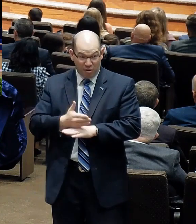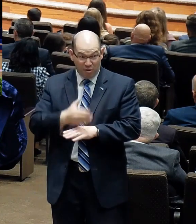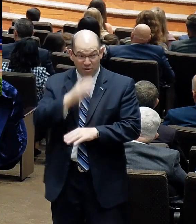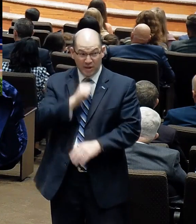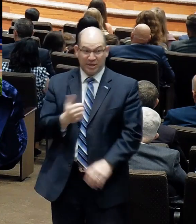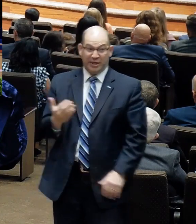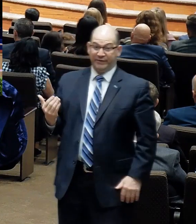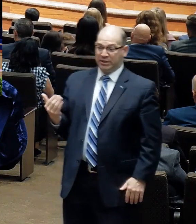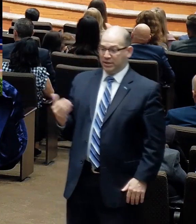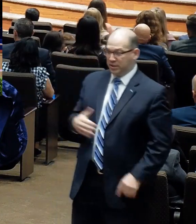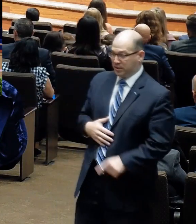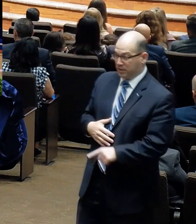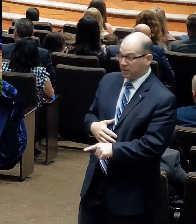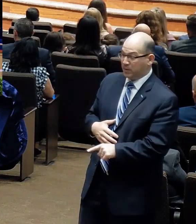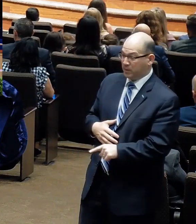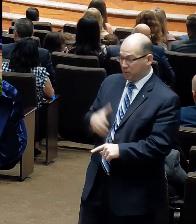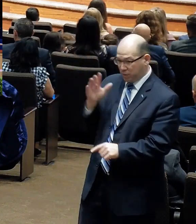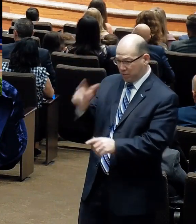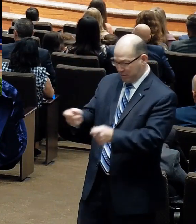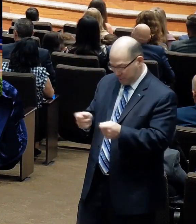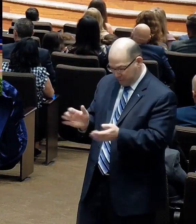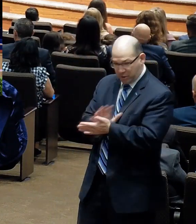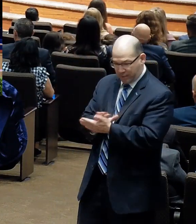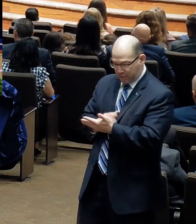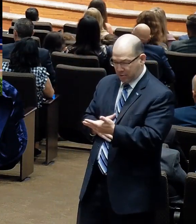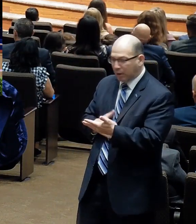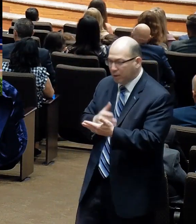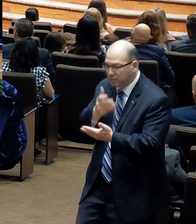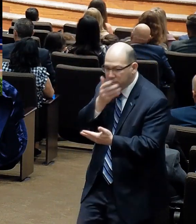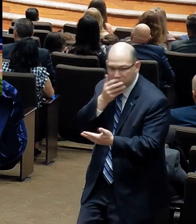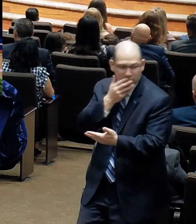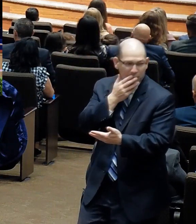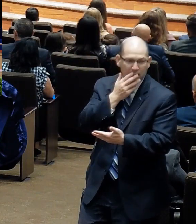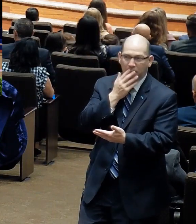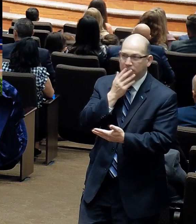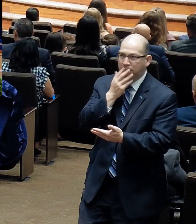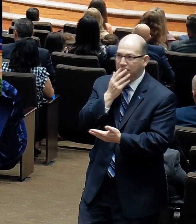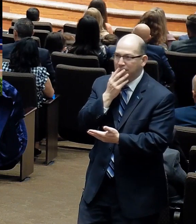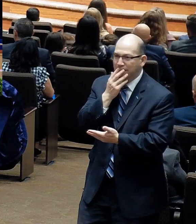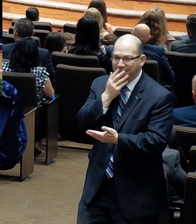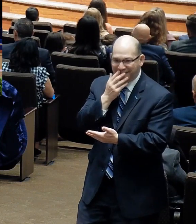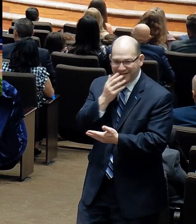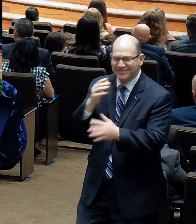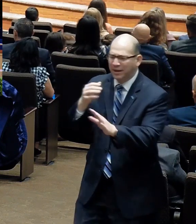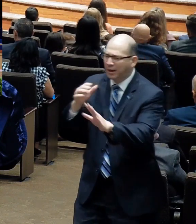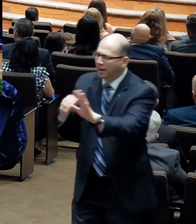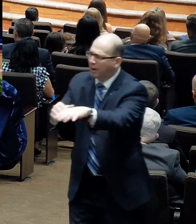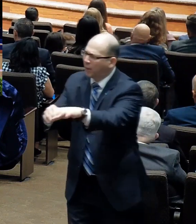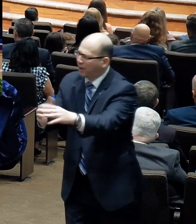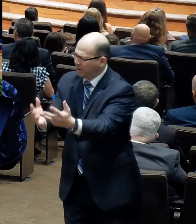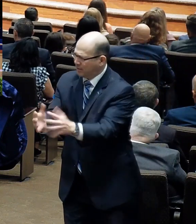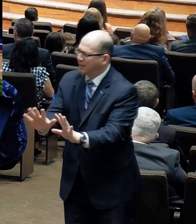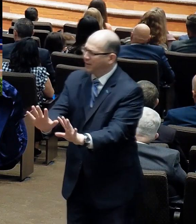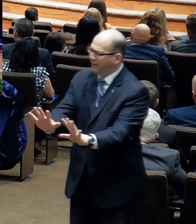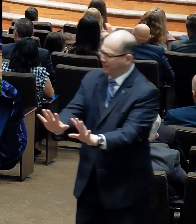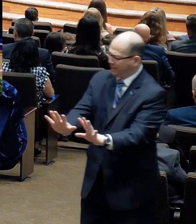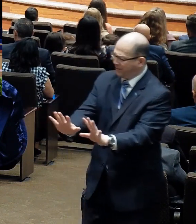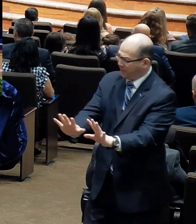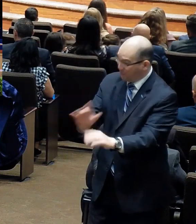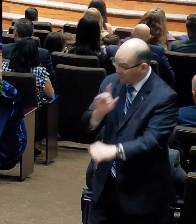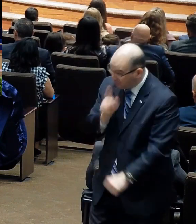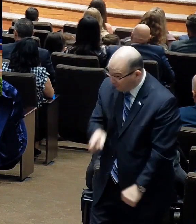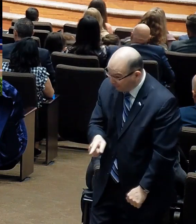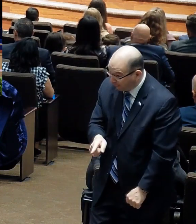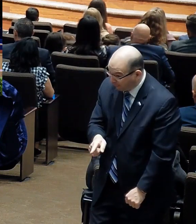And maybe some of you have, you know what I'm talking about? I came home, I emailed our insurance agent, I came home and, and he said, here, here's the cost